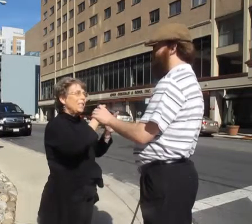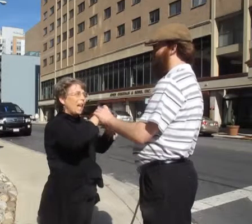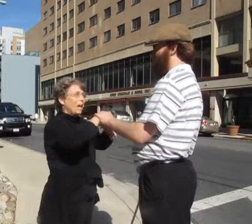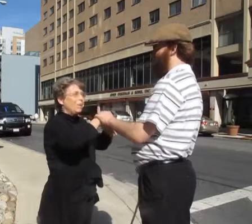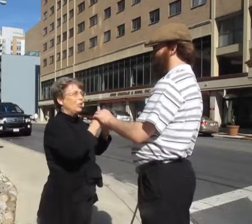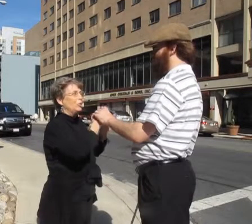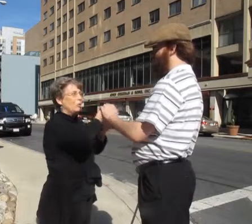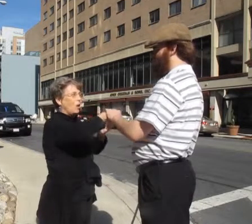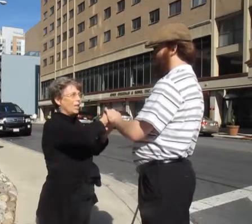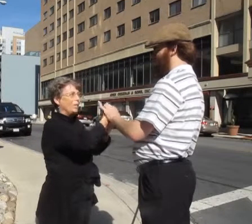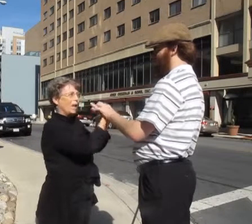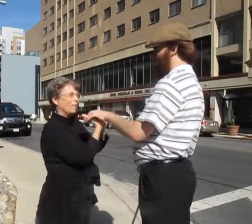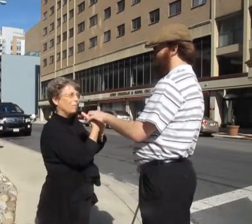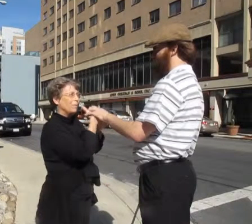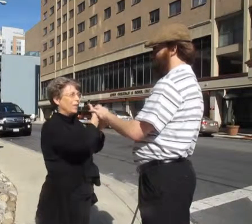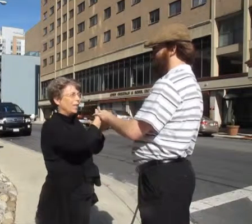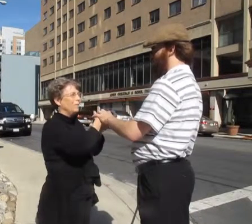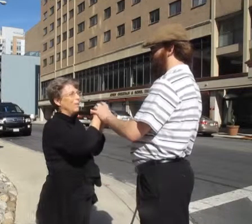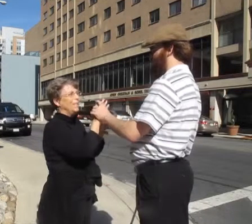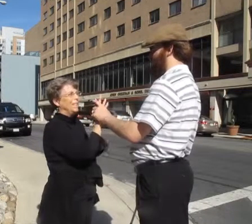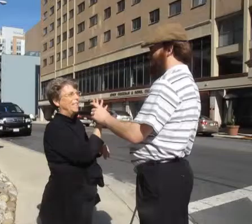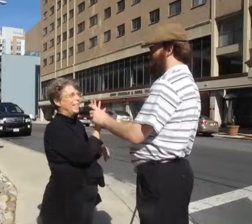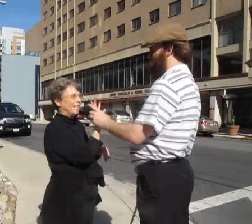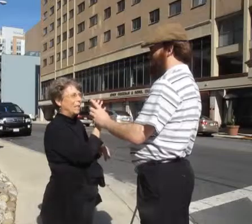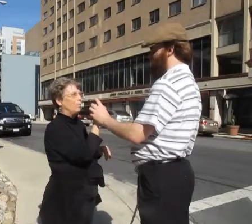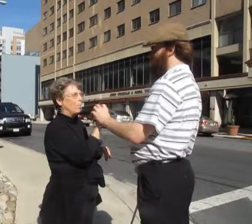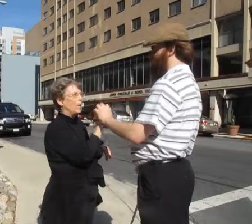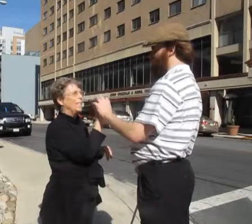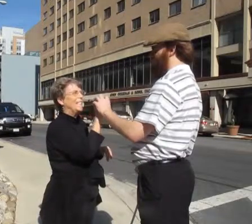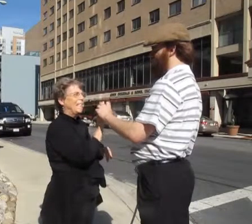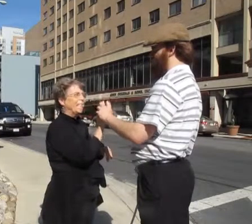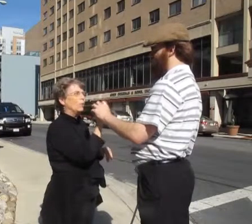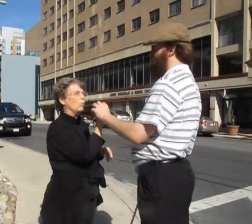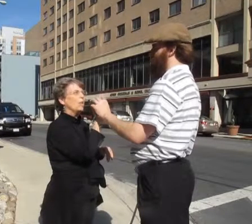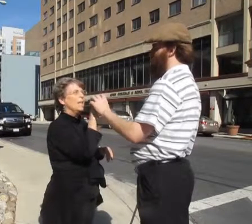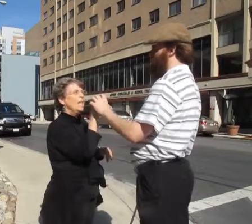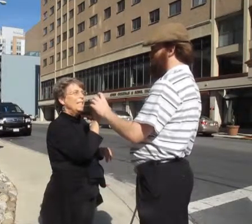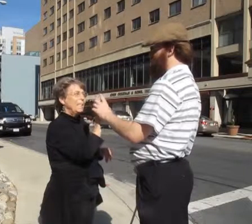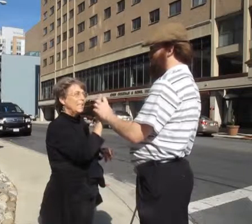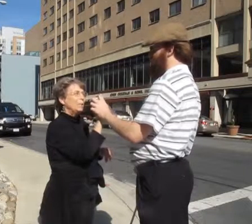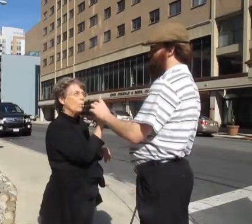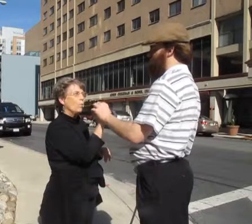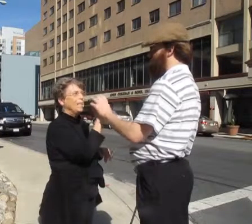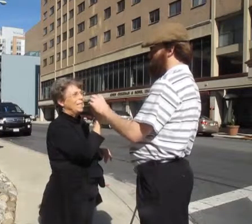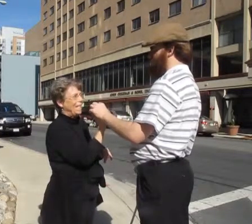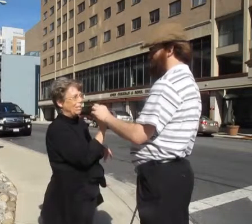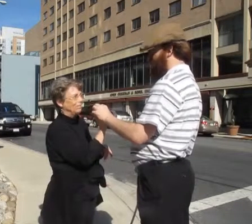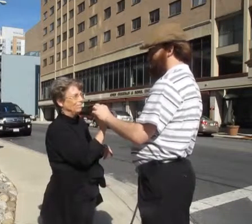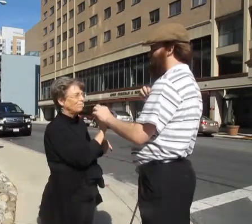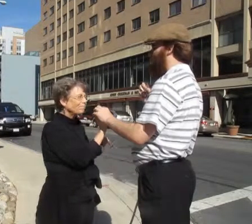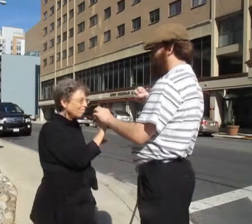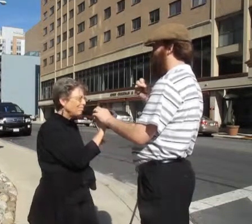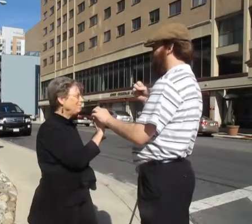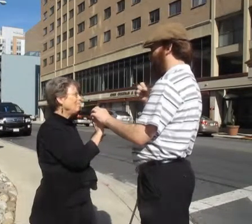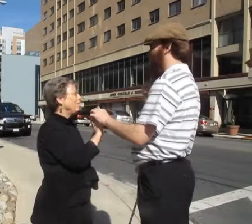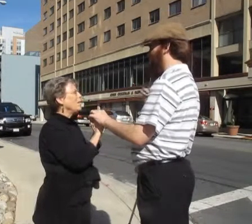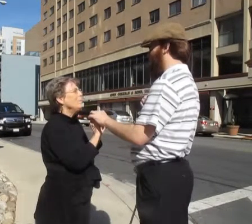times that you crossed back and forth, it was 6.6 or 6.7. All right,